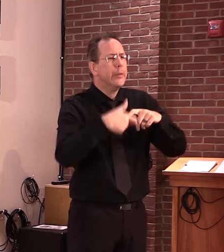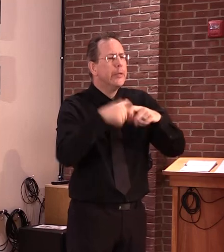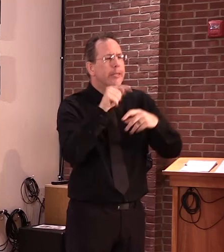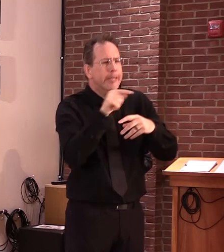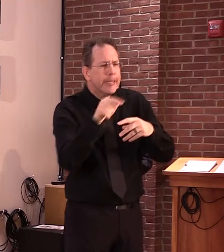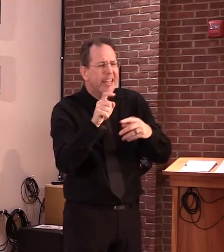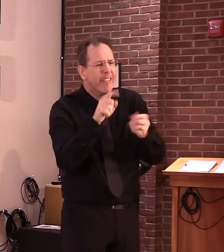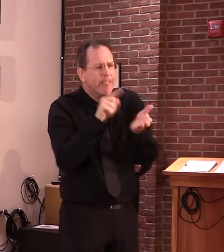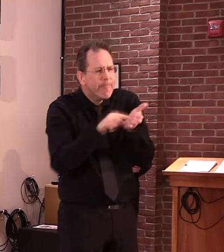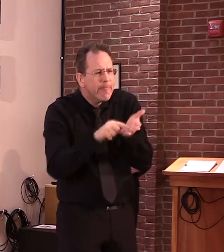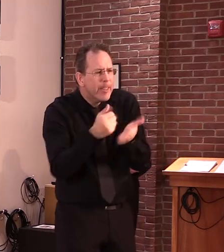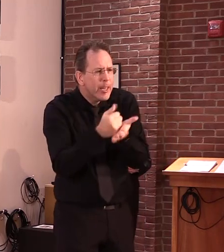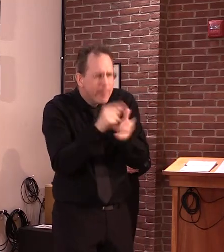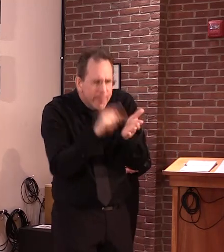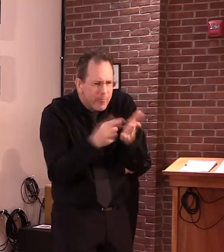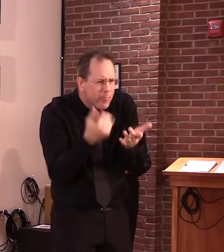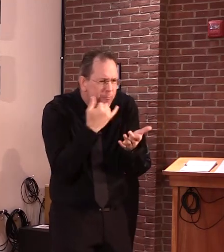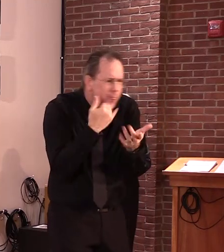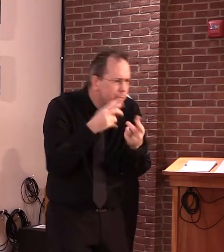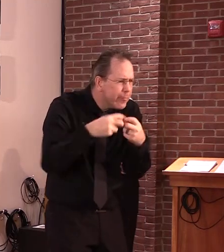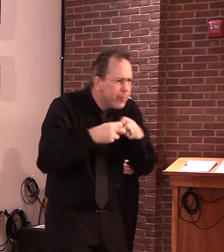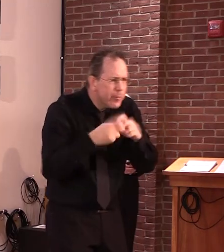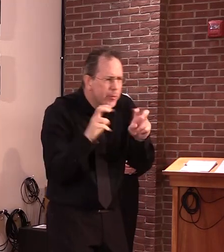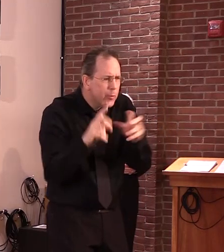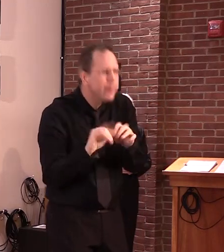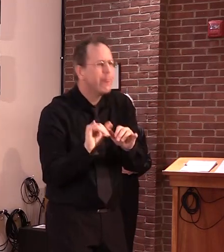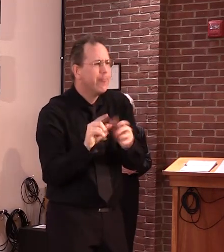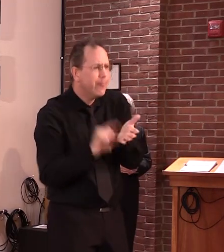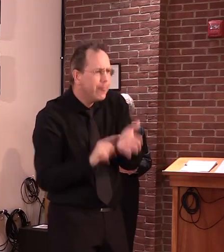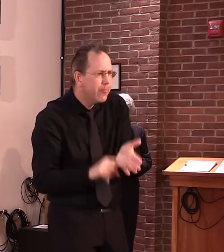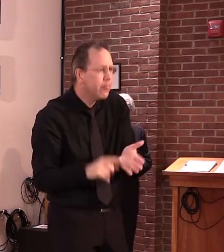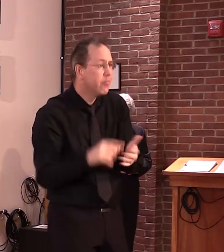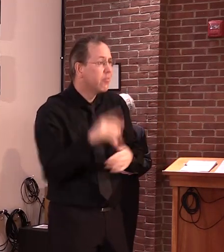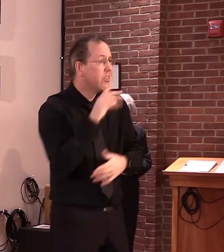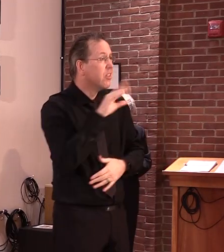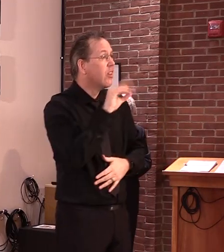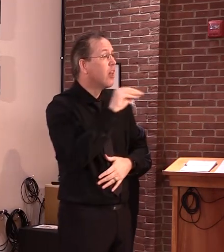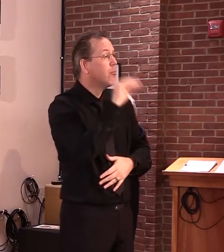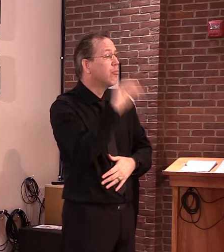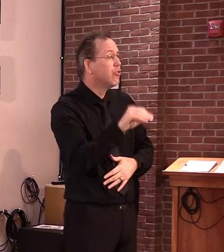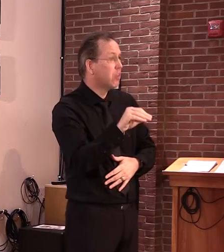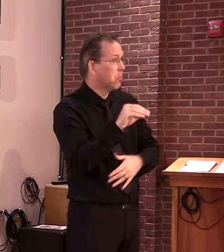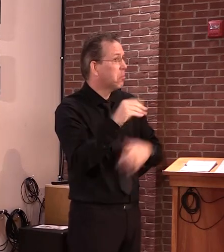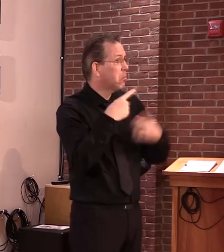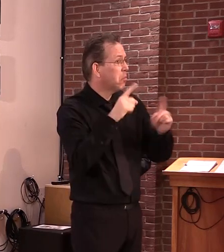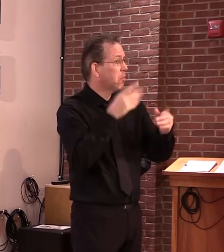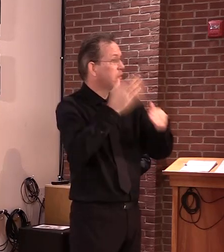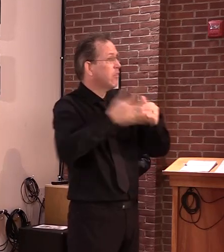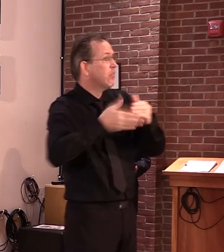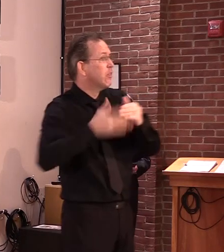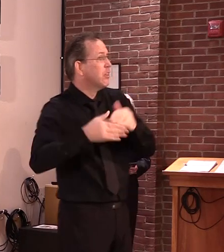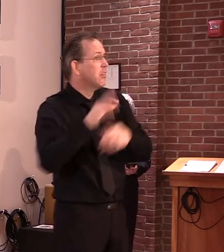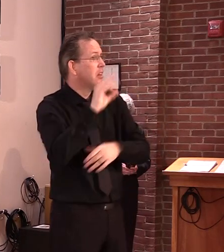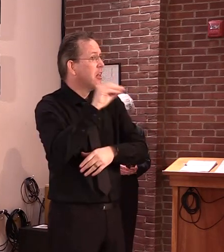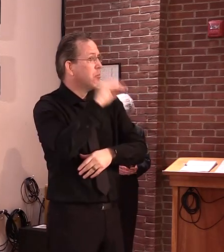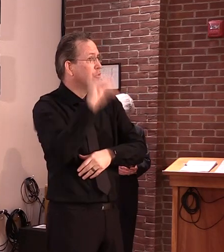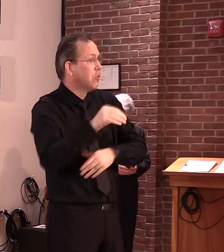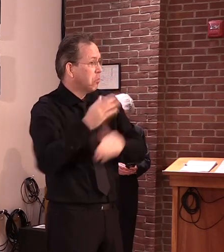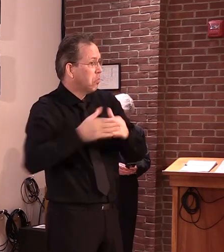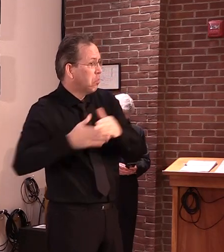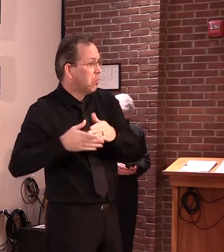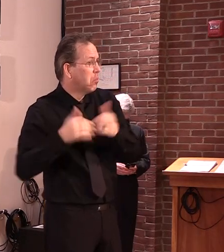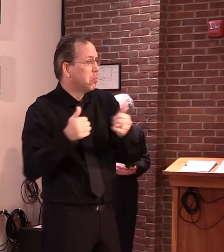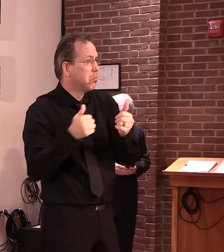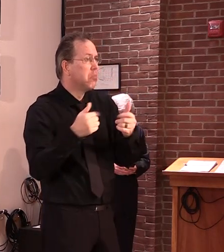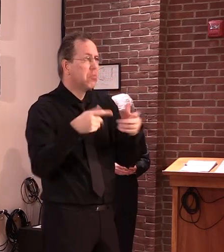majority, if not almost 90% of all of those, are going to be put into the system if they haven't